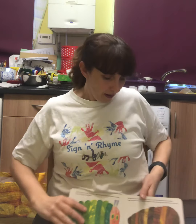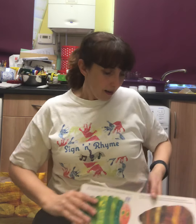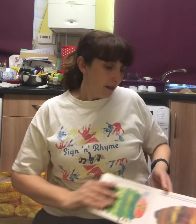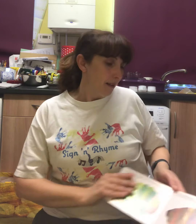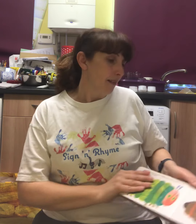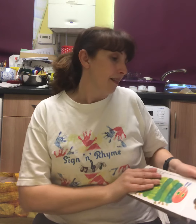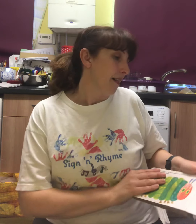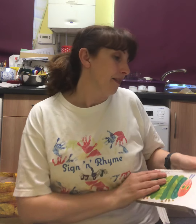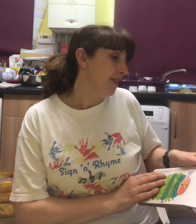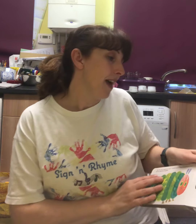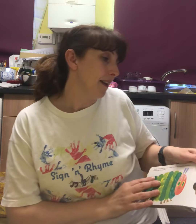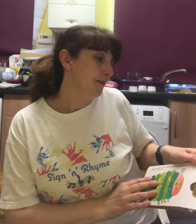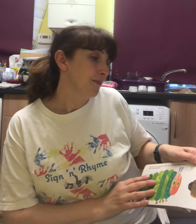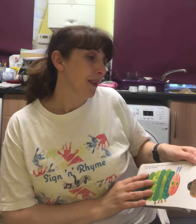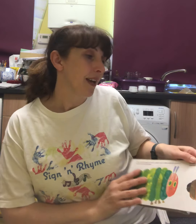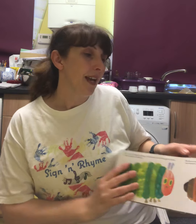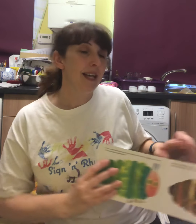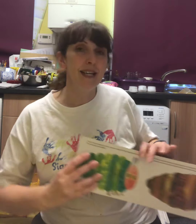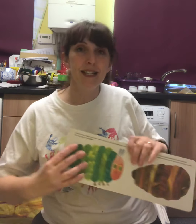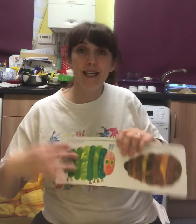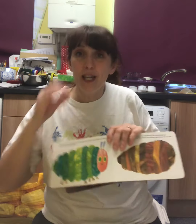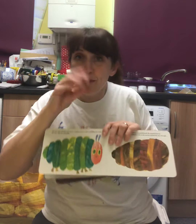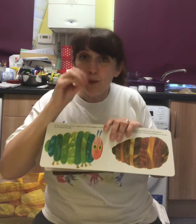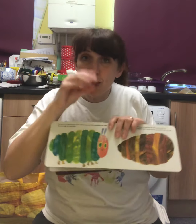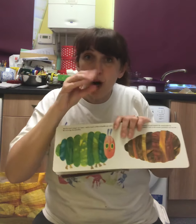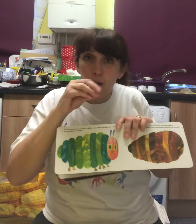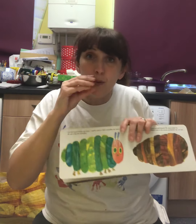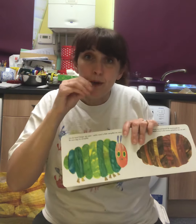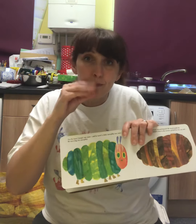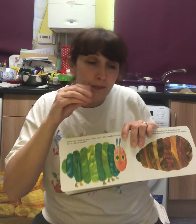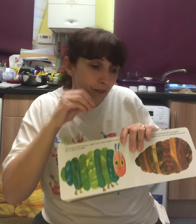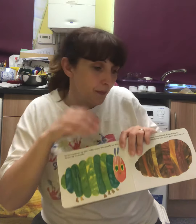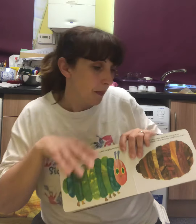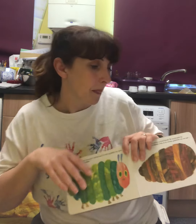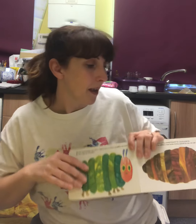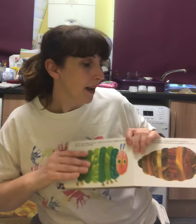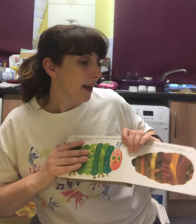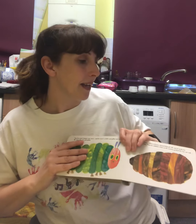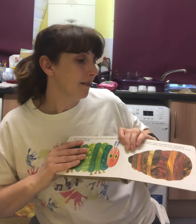Then he was a beautiful And